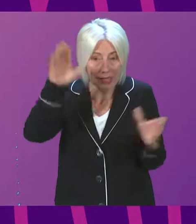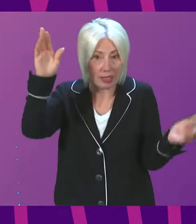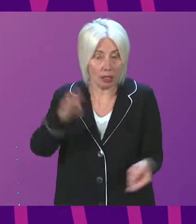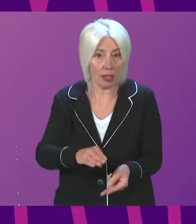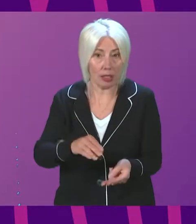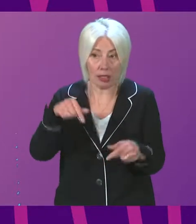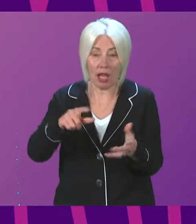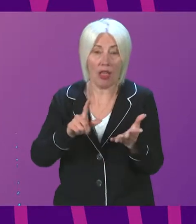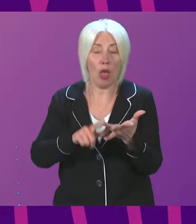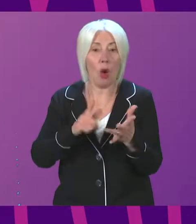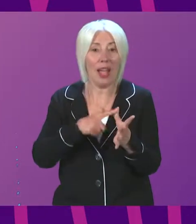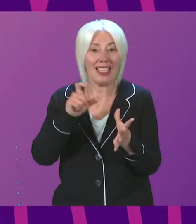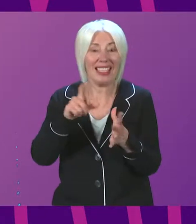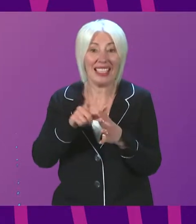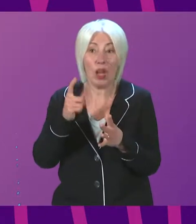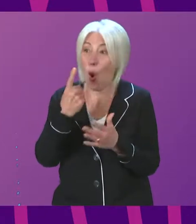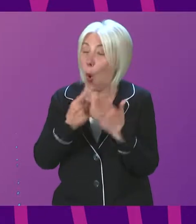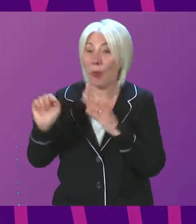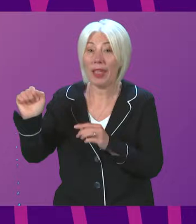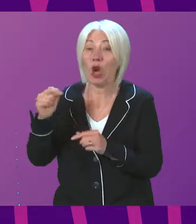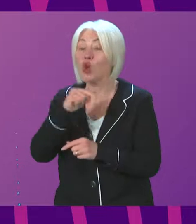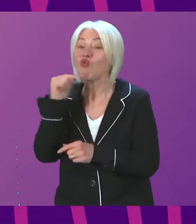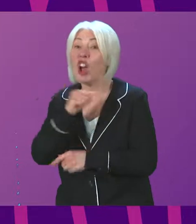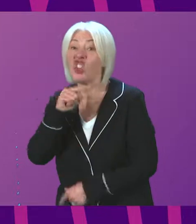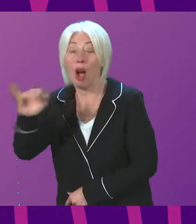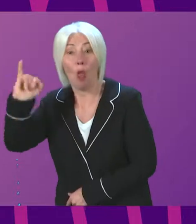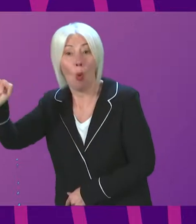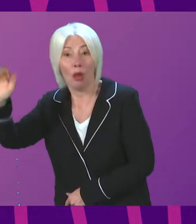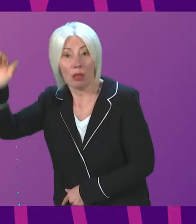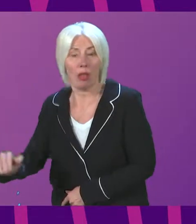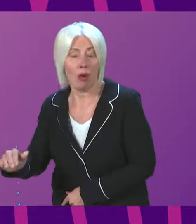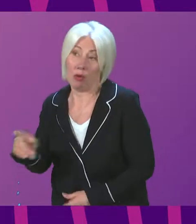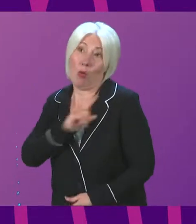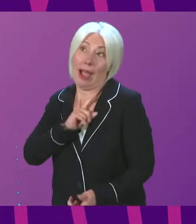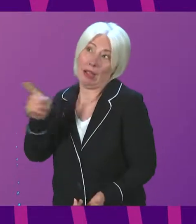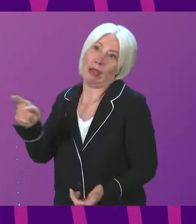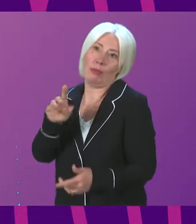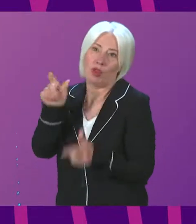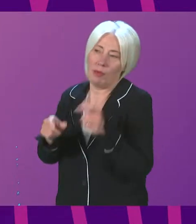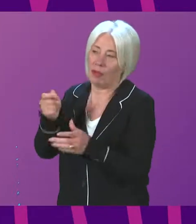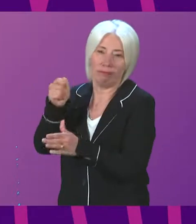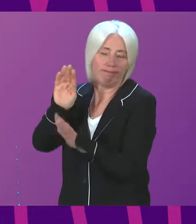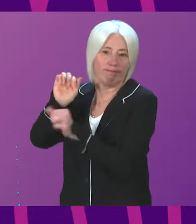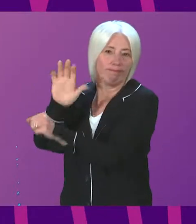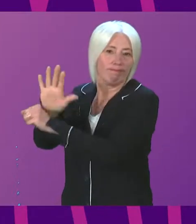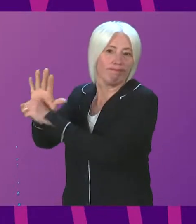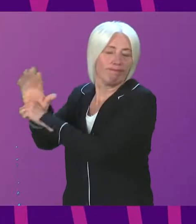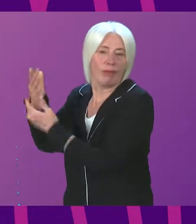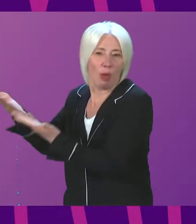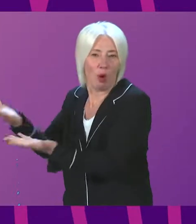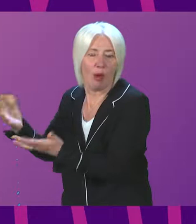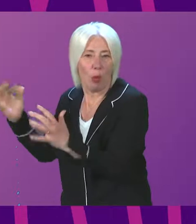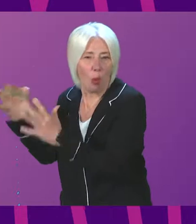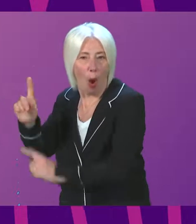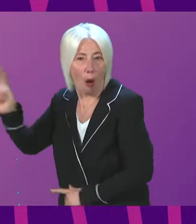sole exception of Russia which, of course, right now is rightly subjected to global sanctions. So that is the impact